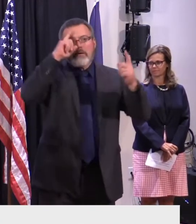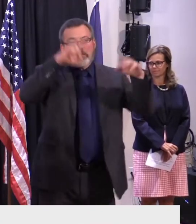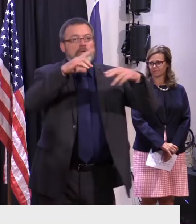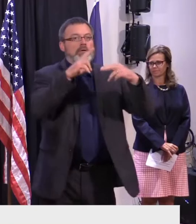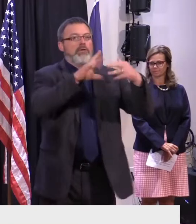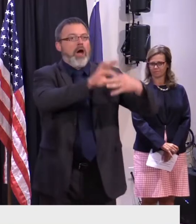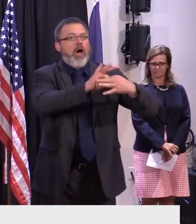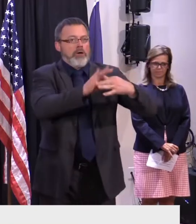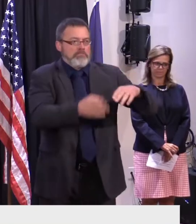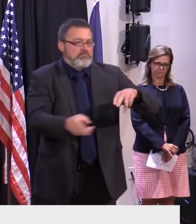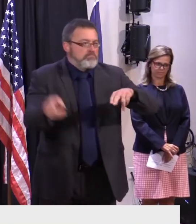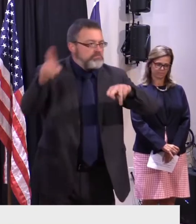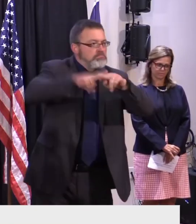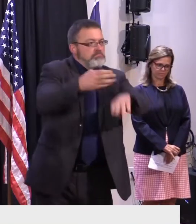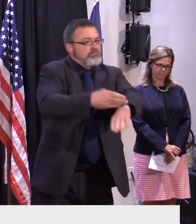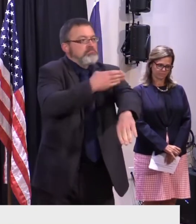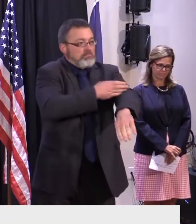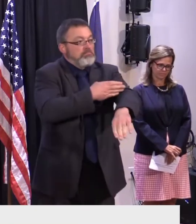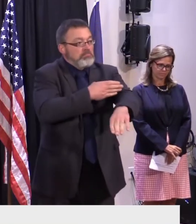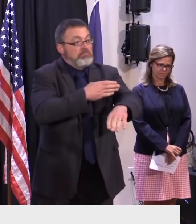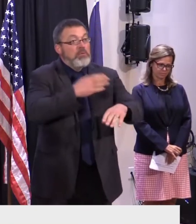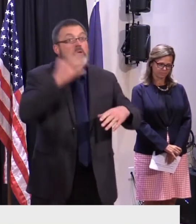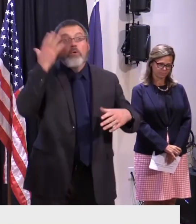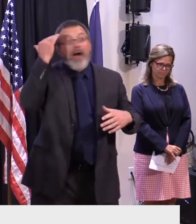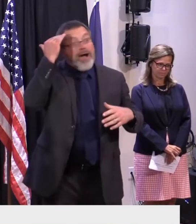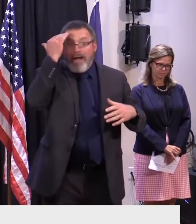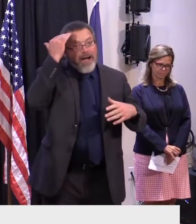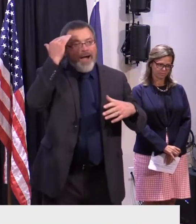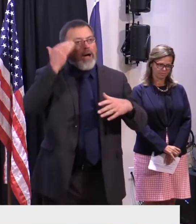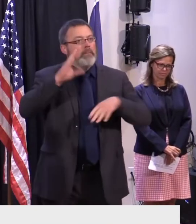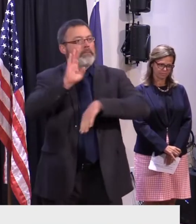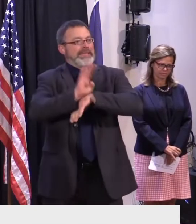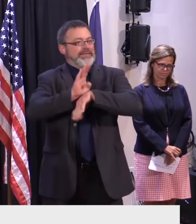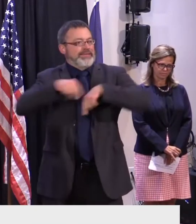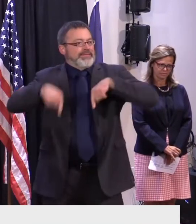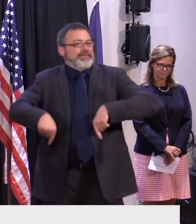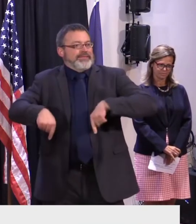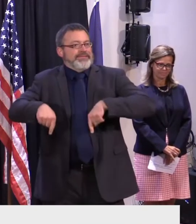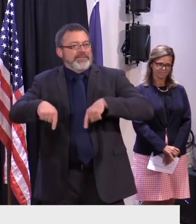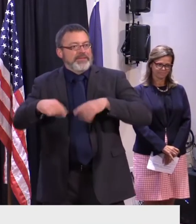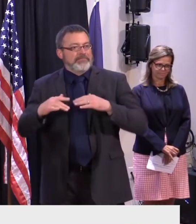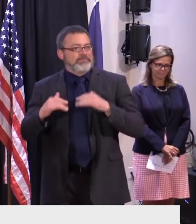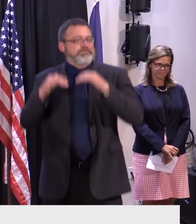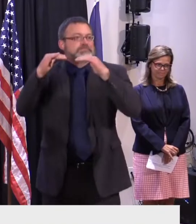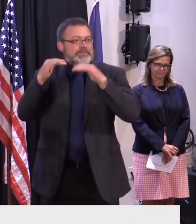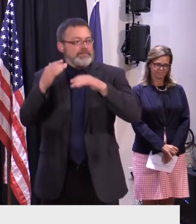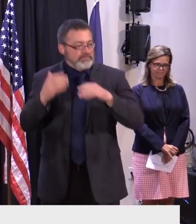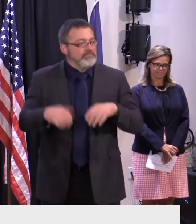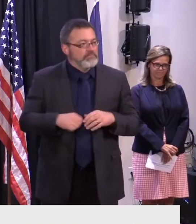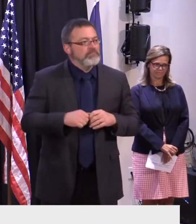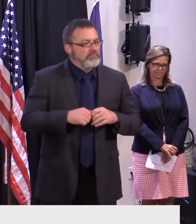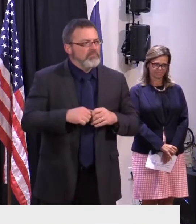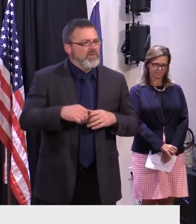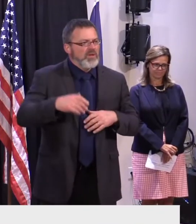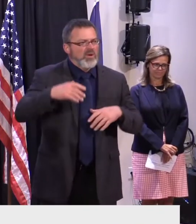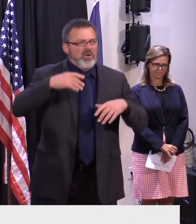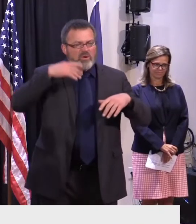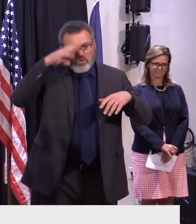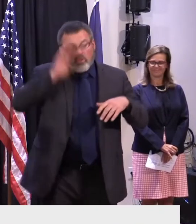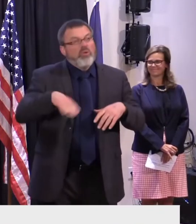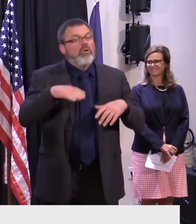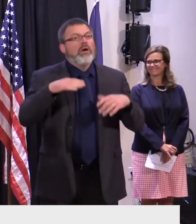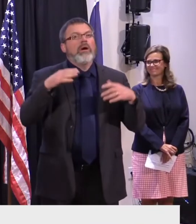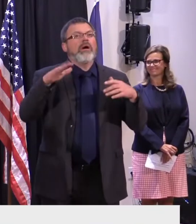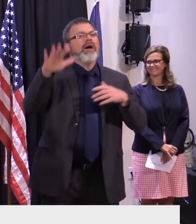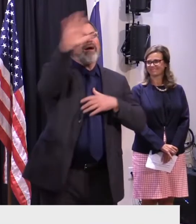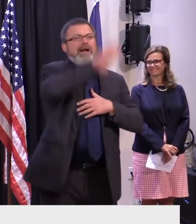other's economies. Now there are many states who have offices in Washington to keep your finger on